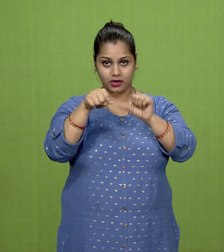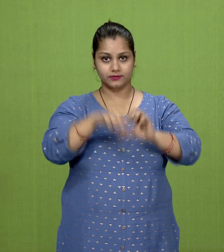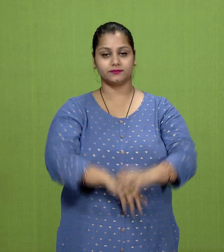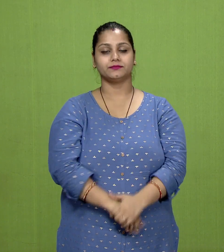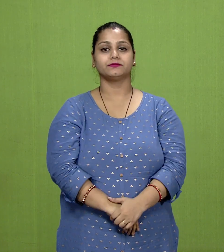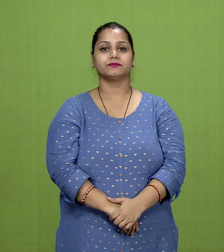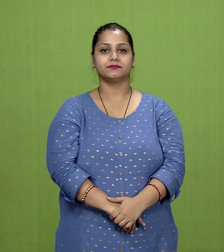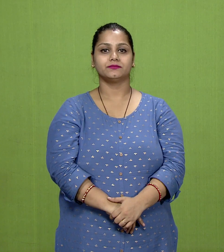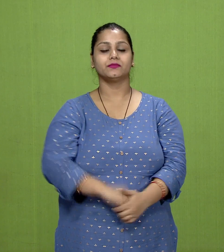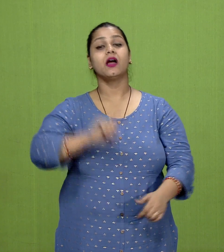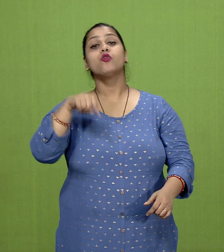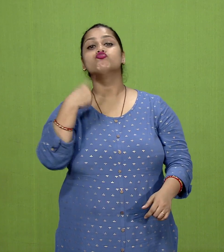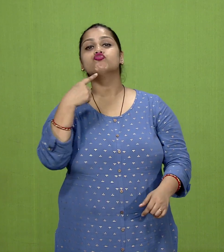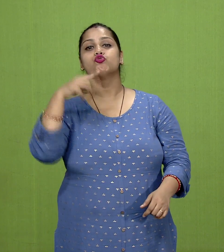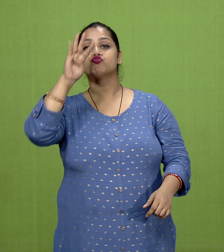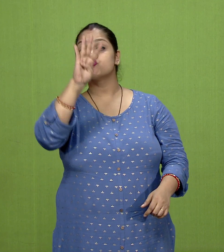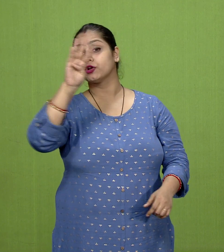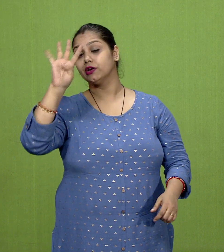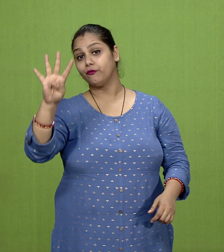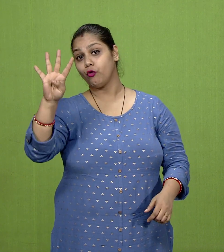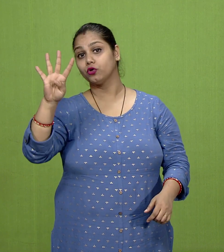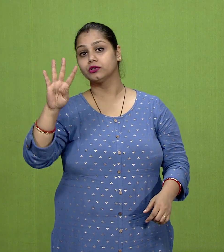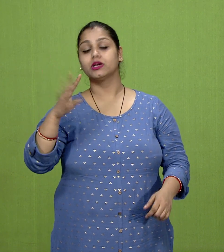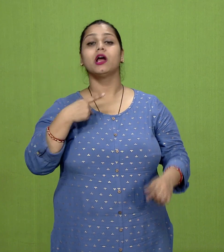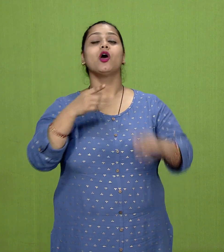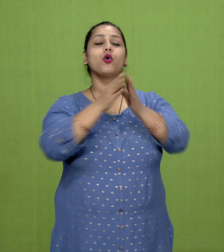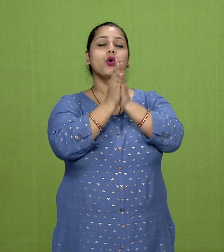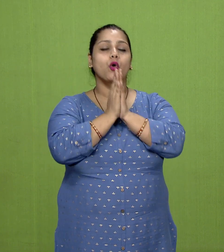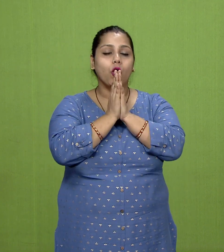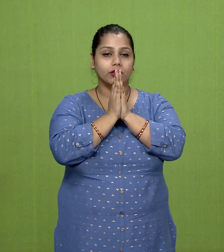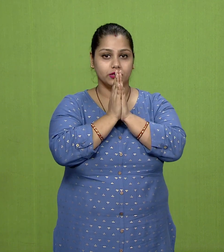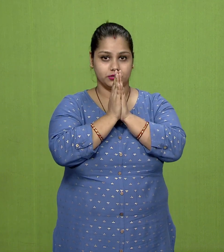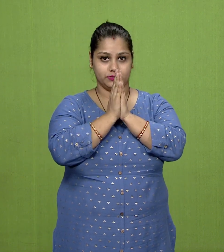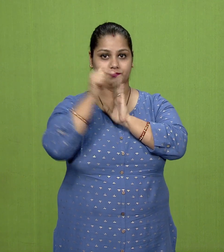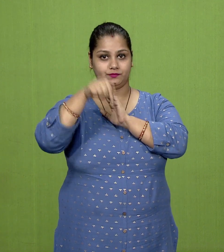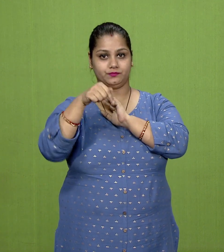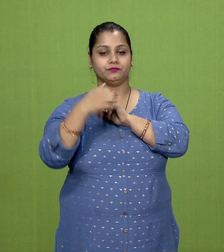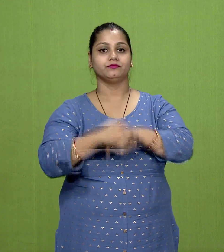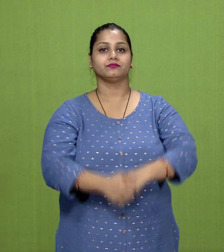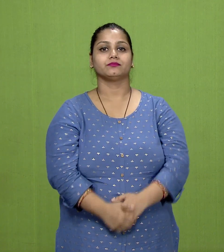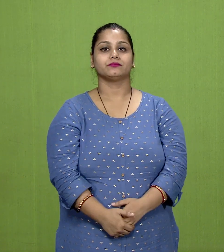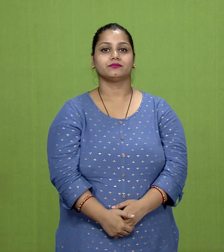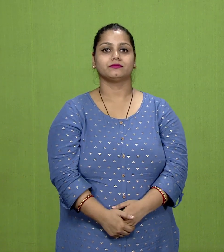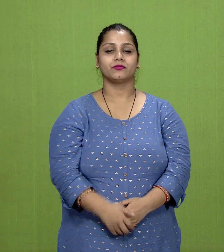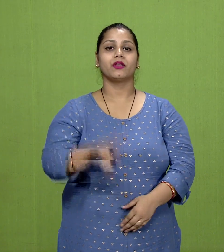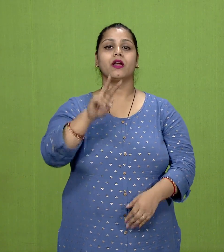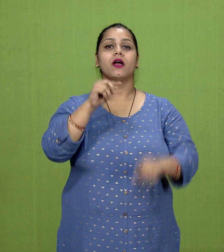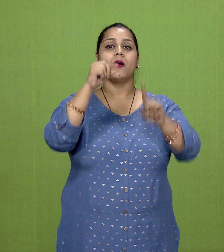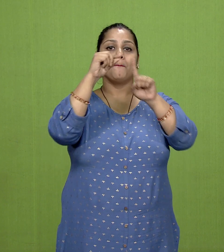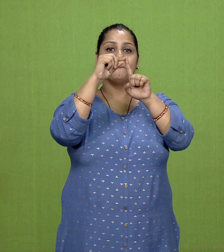was the 24th Tirthankar of this sect. Parsvanath